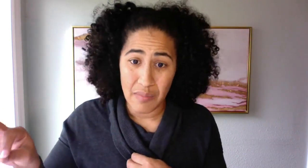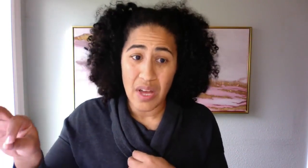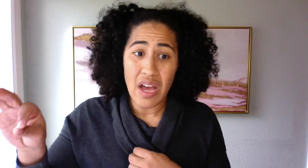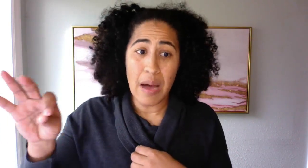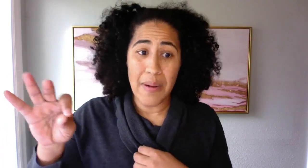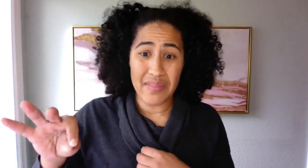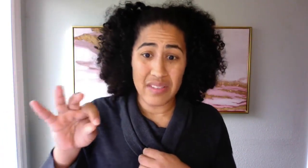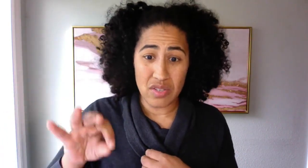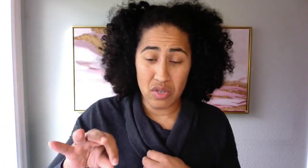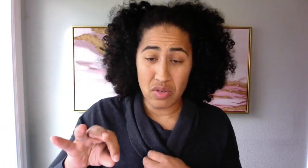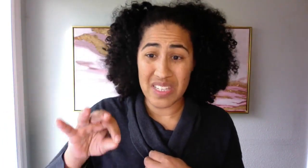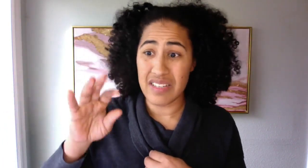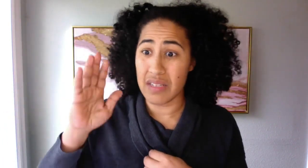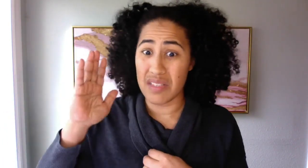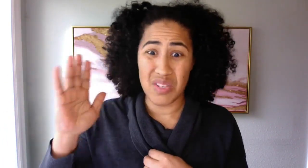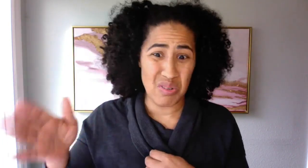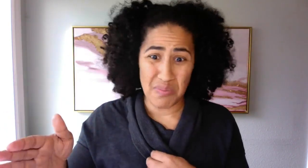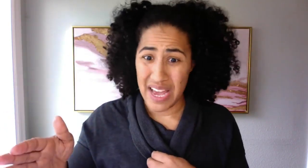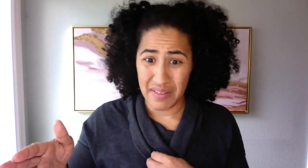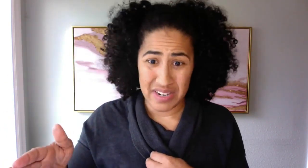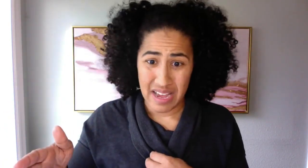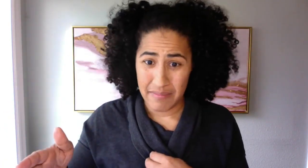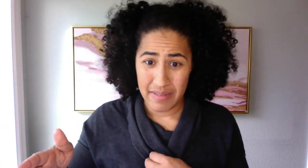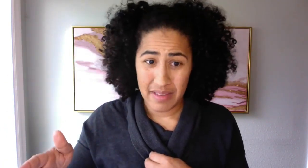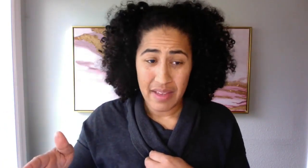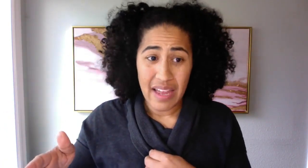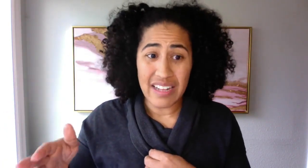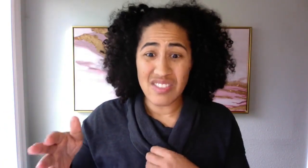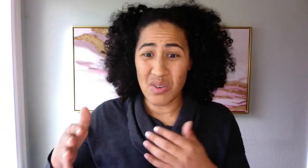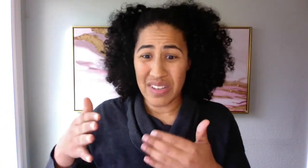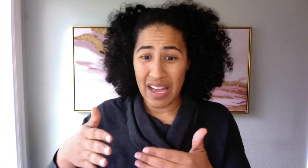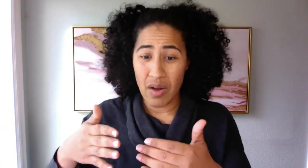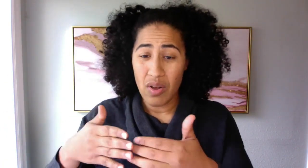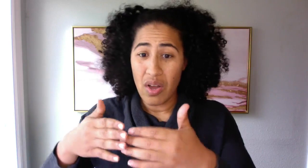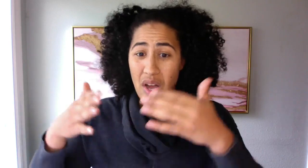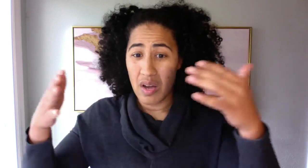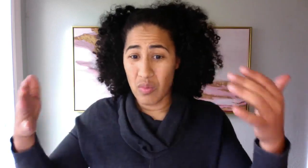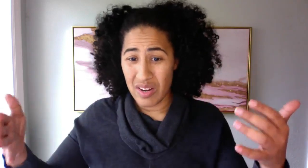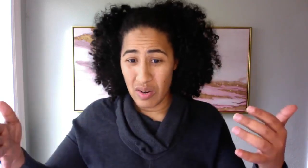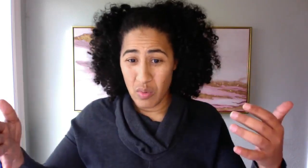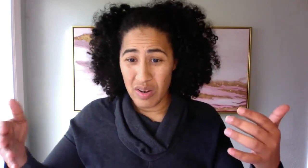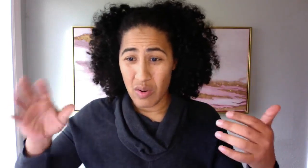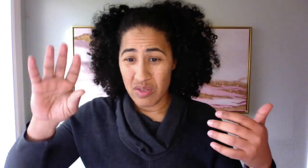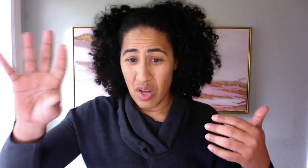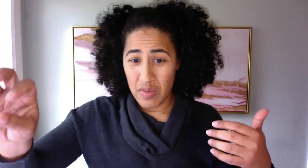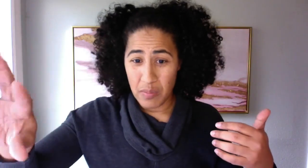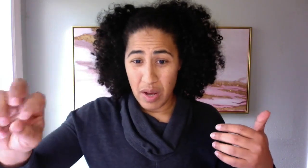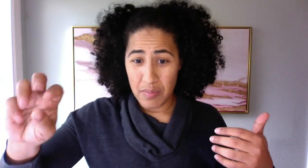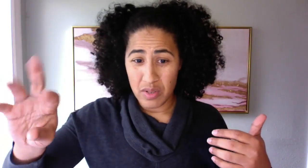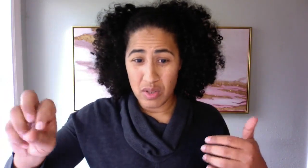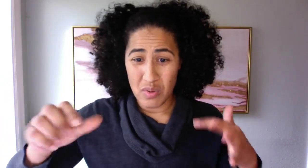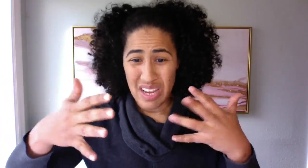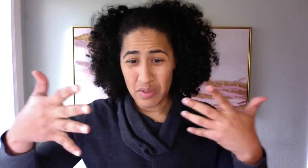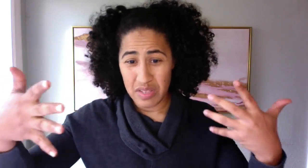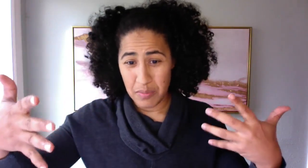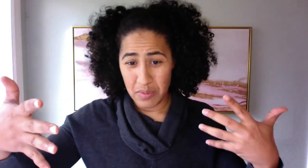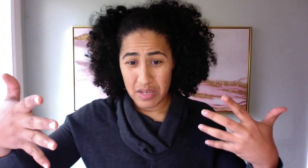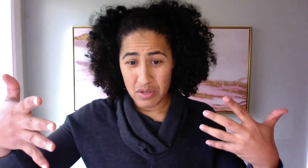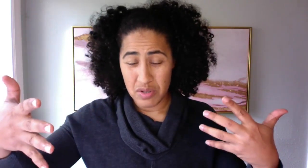about this issue because it goes bad every time. And so now, uh, we're, we're solving problems alone. Now there's separation in the